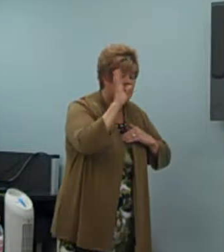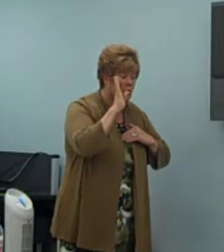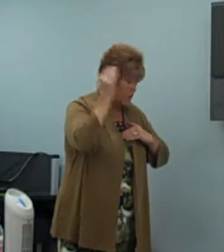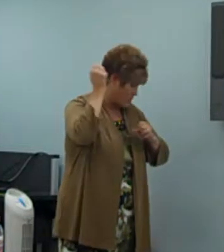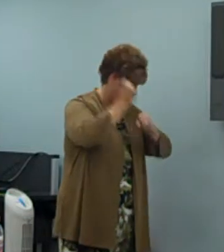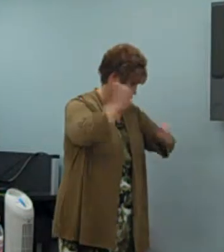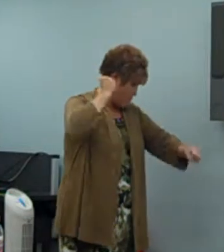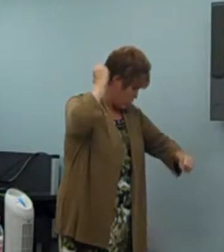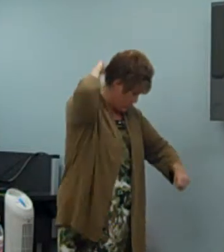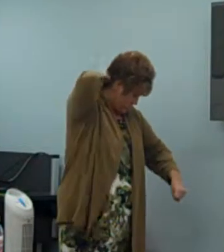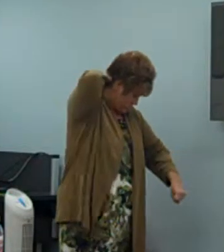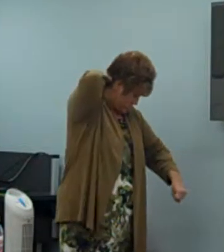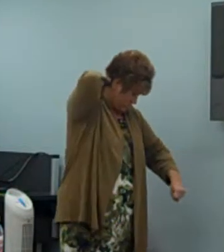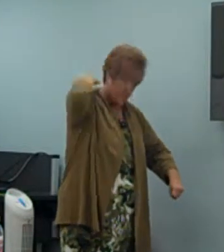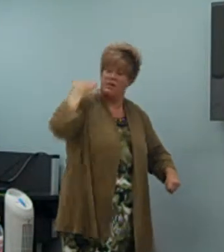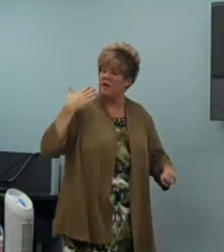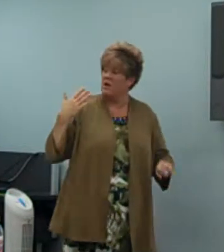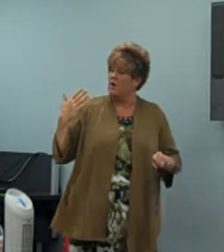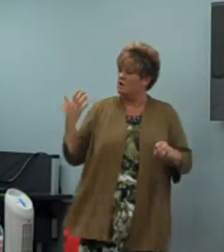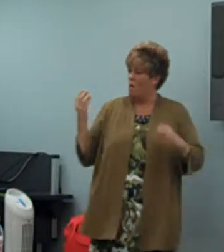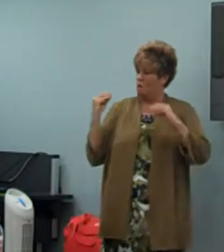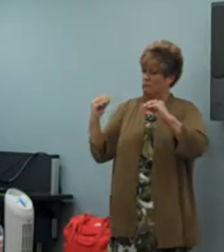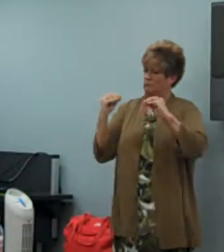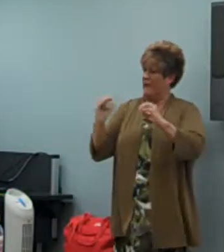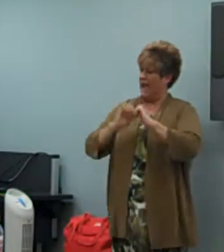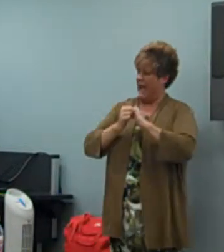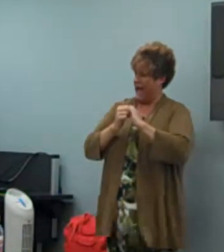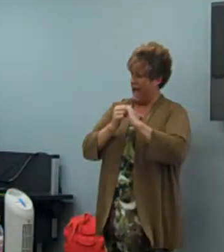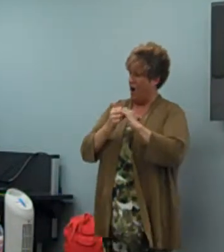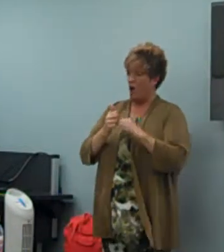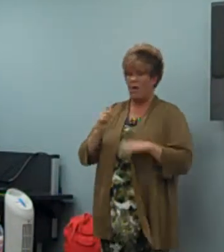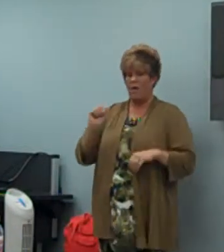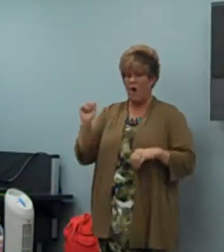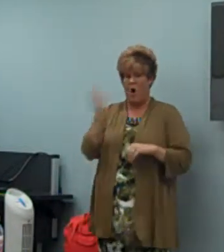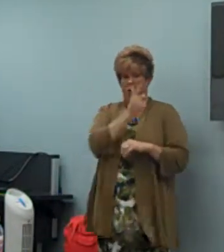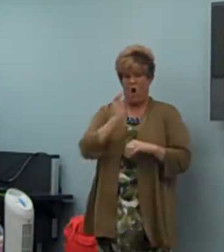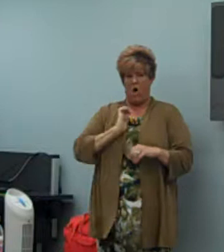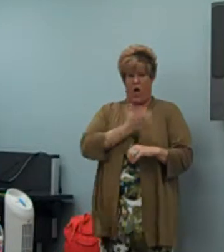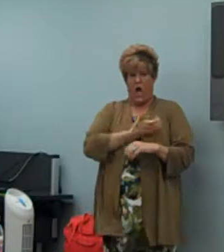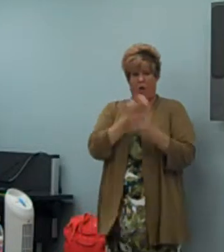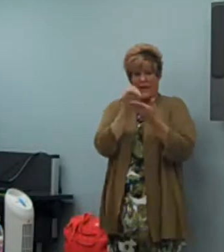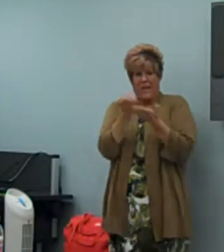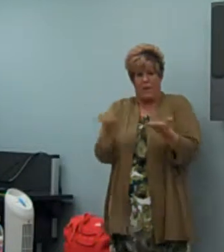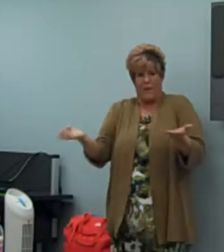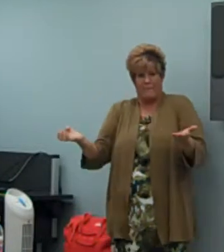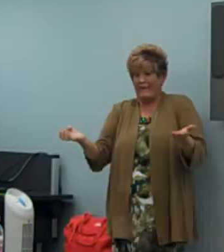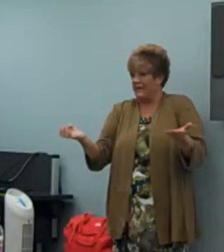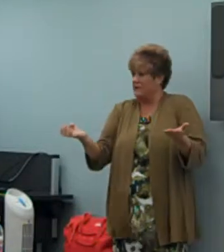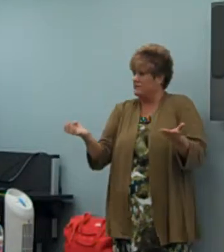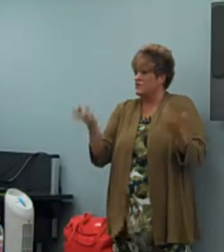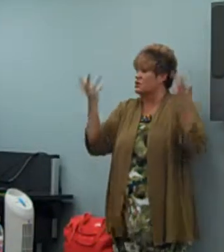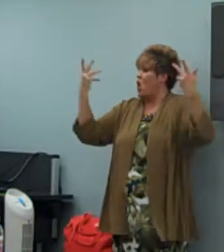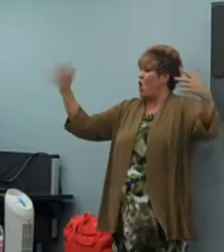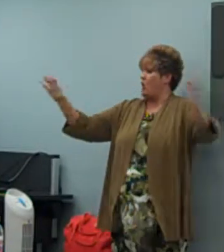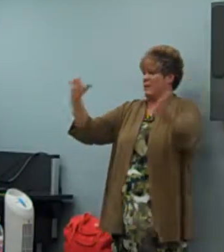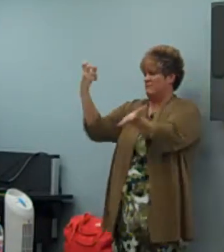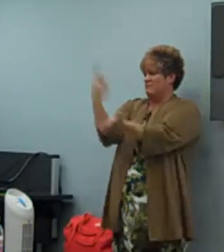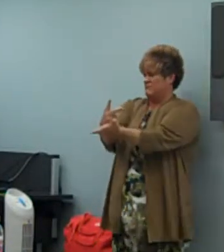quite in the right spot, and we're not leaning forward. We're not stressing our necks. And we have the